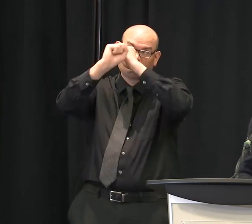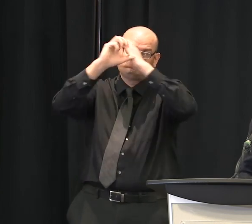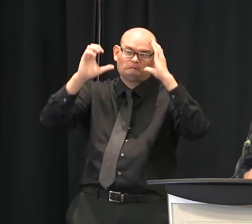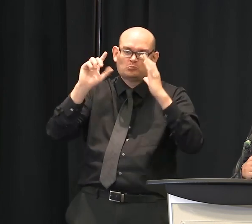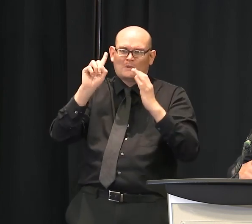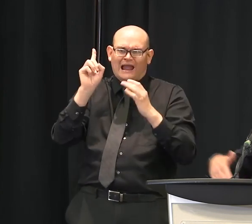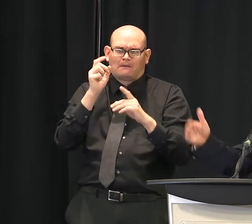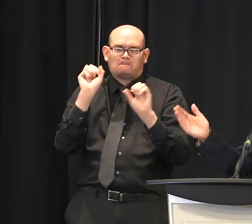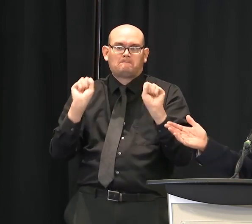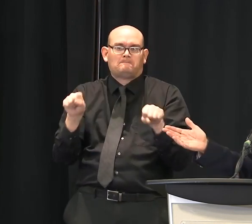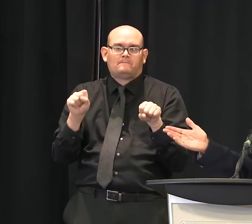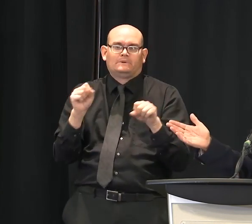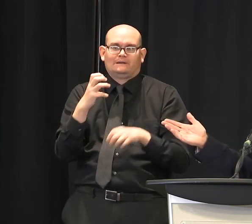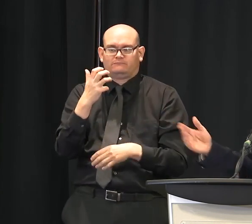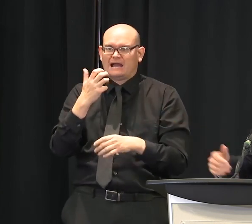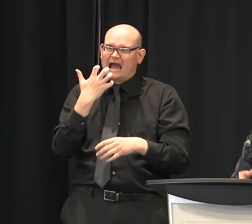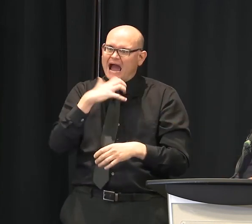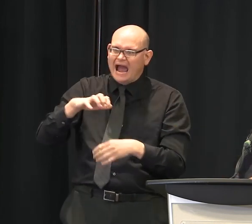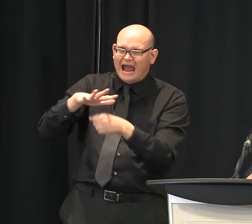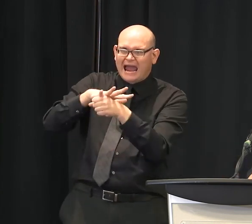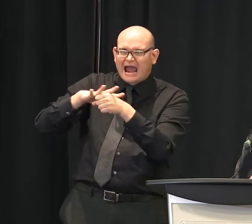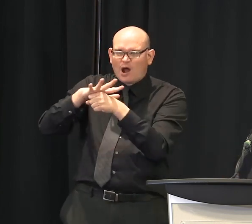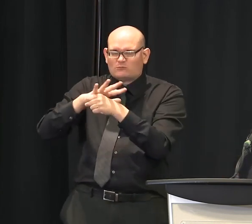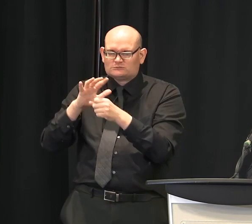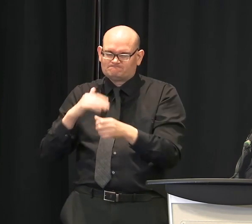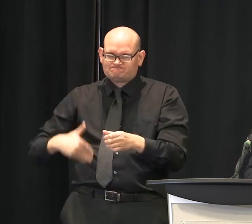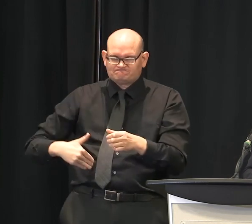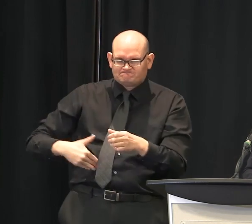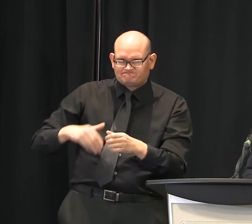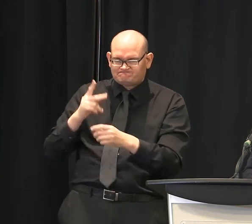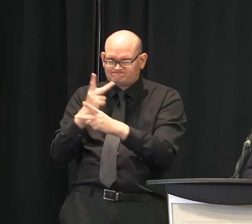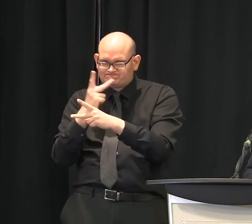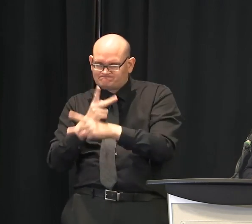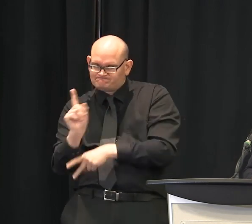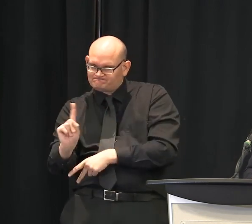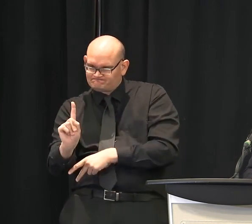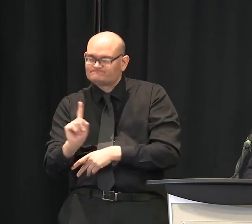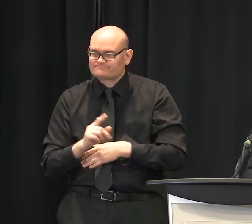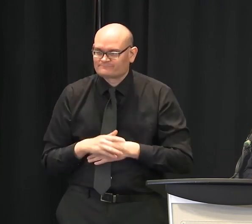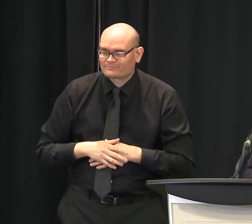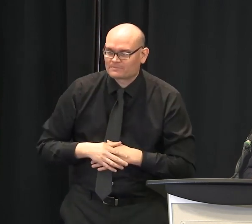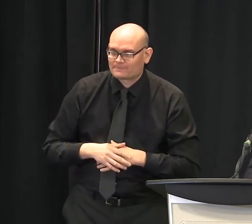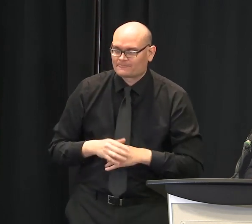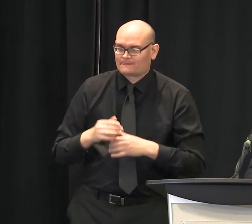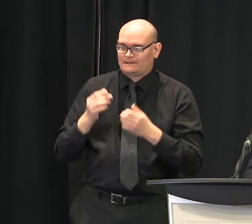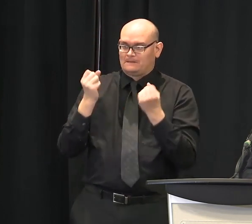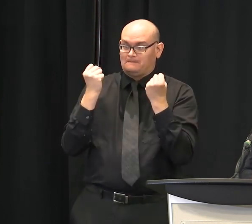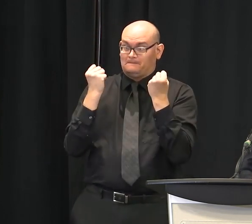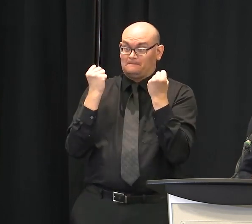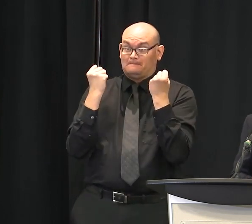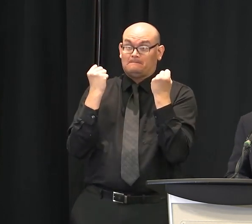couple weeks ago, and there's a dramatic increase. I guess thousands of people have signed up for that. I believe that would be correct.